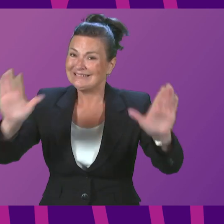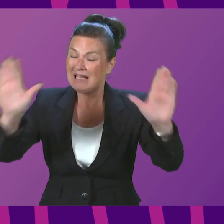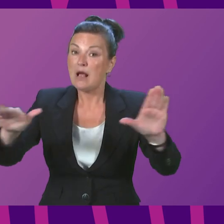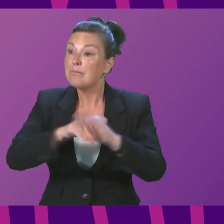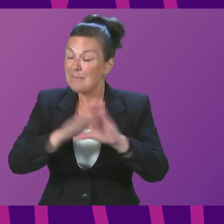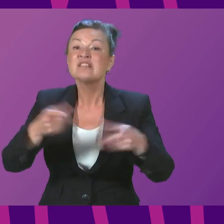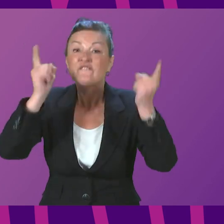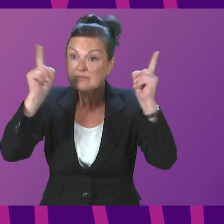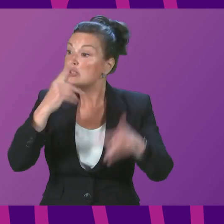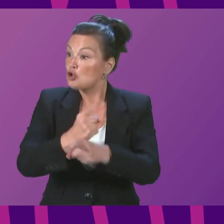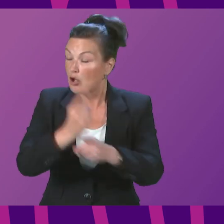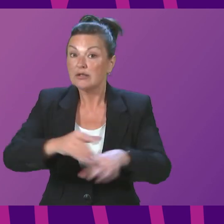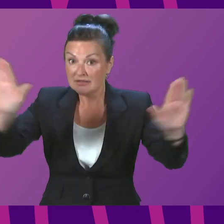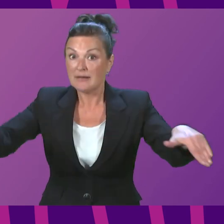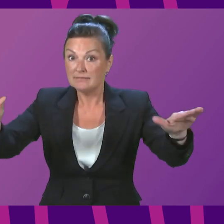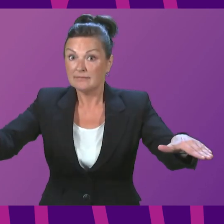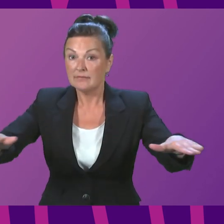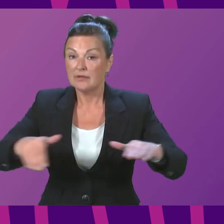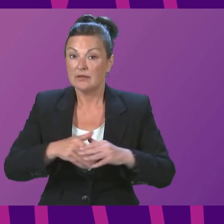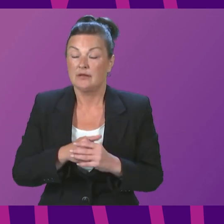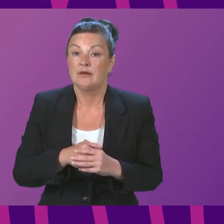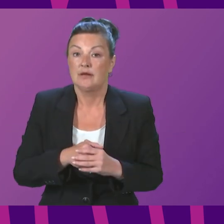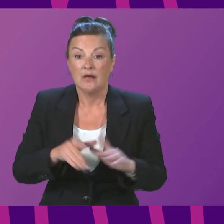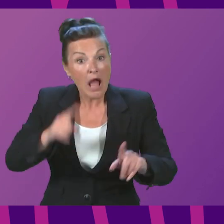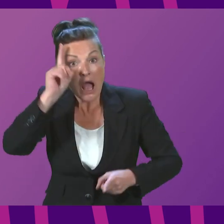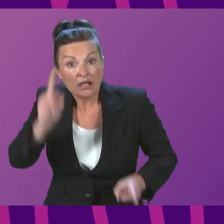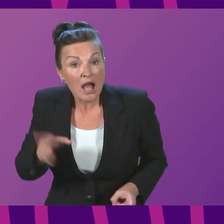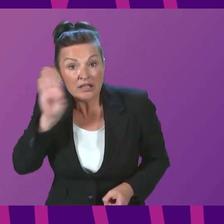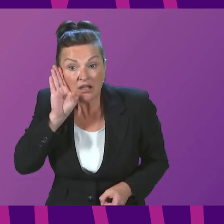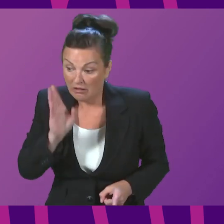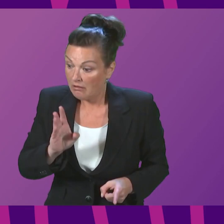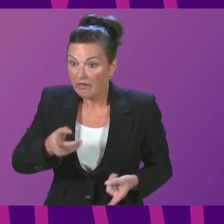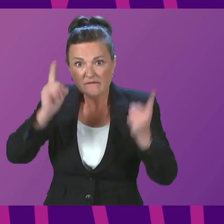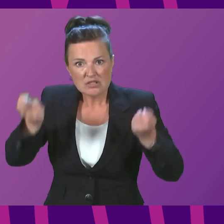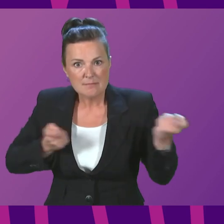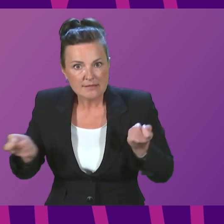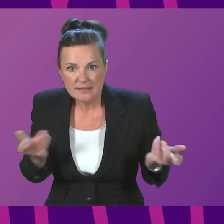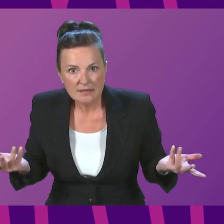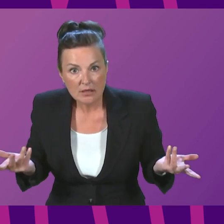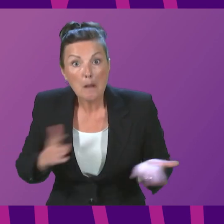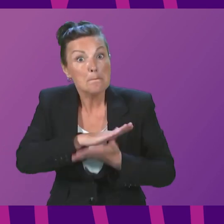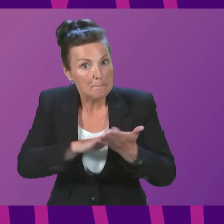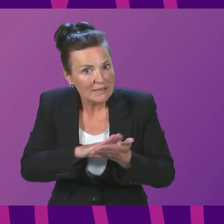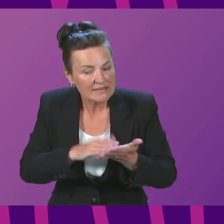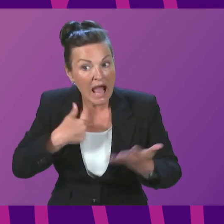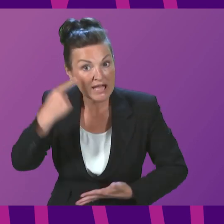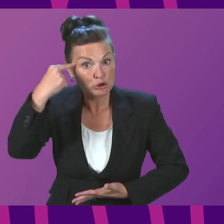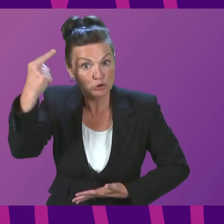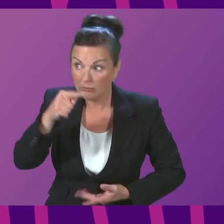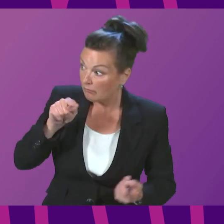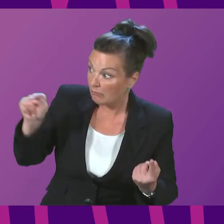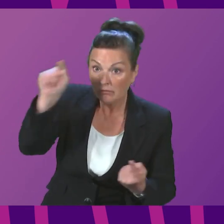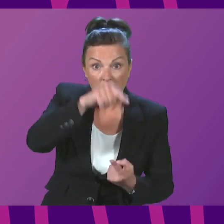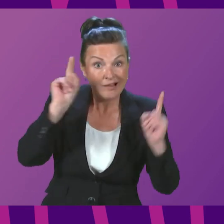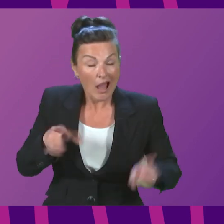Minister, First Minister, Members, I cannot hear the First Minister. Therefore, I can only assume that other people